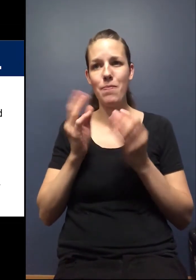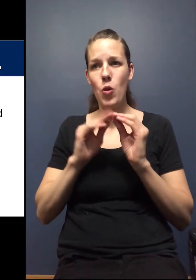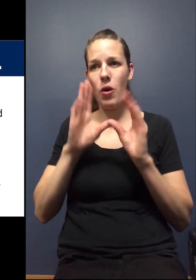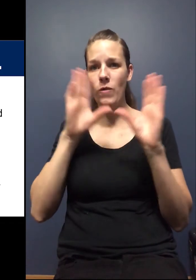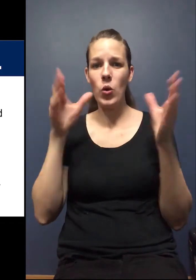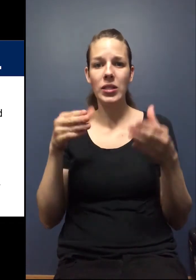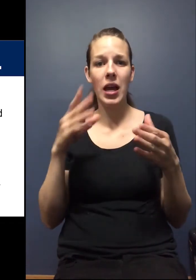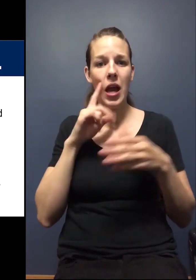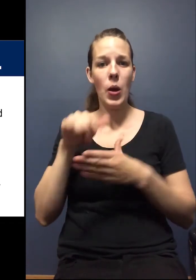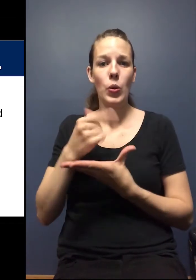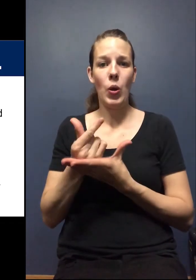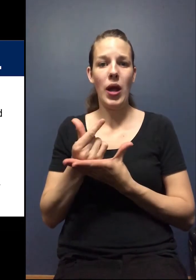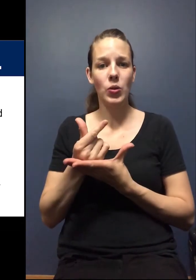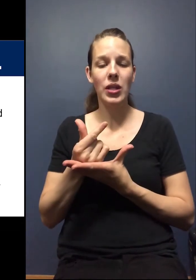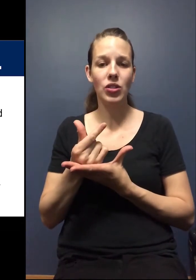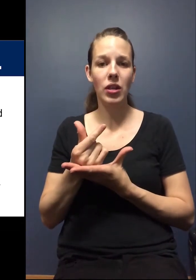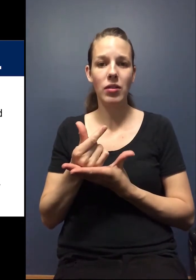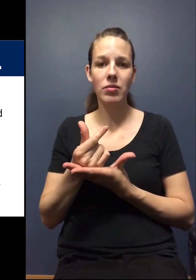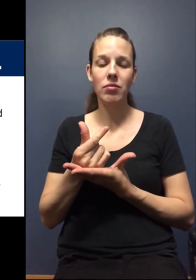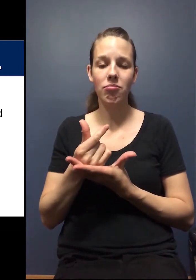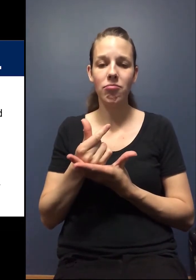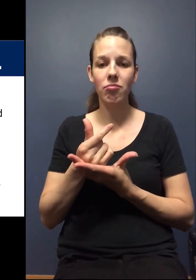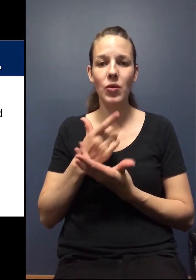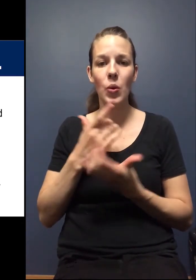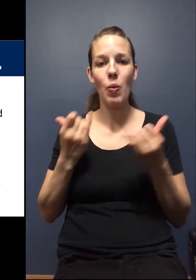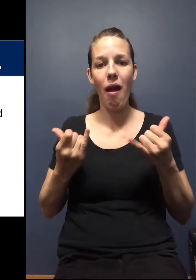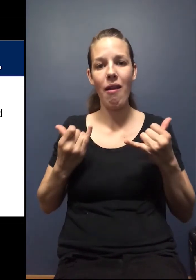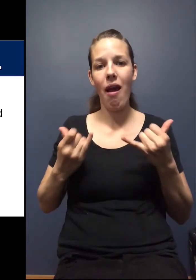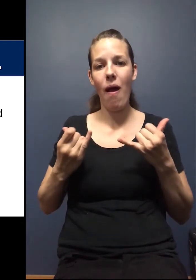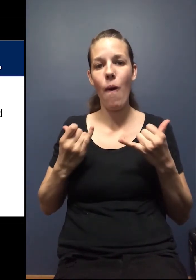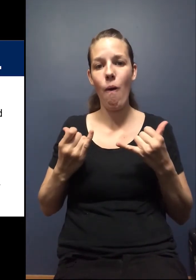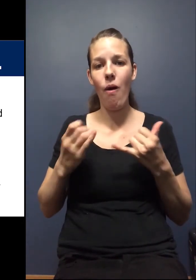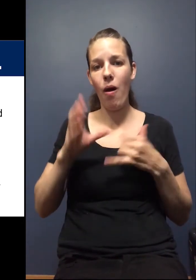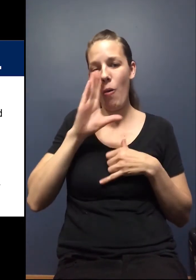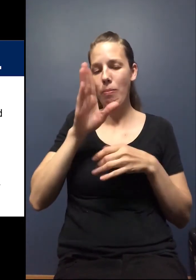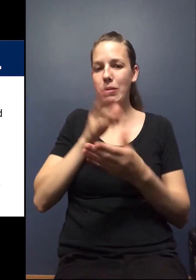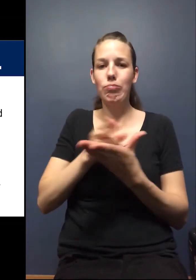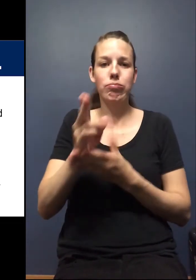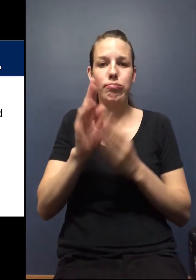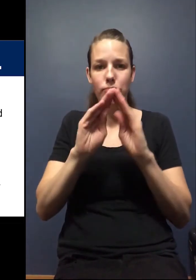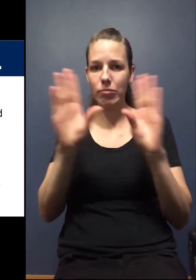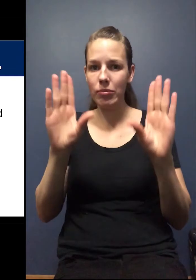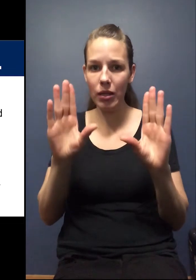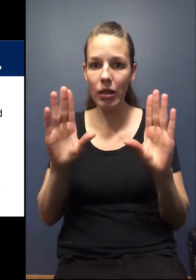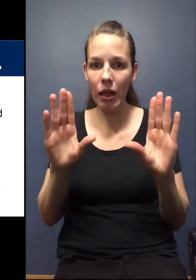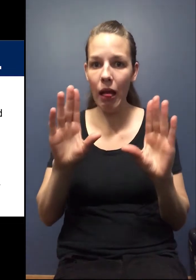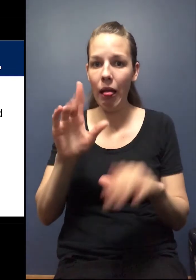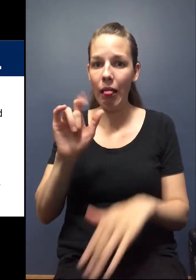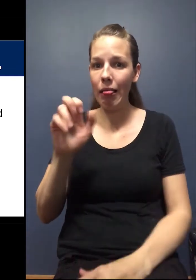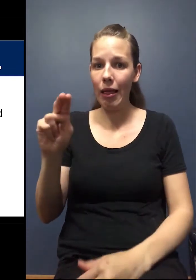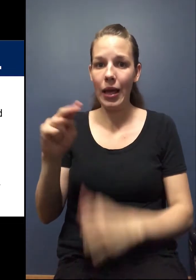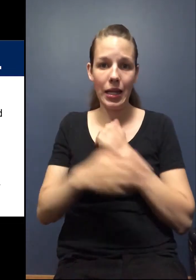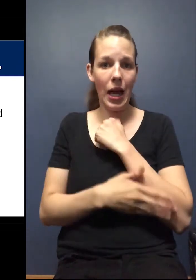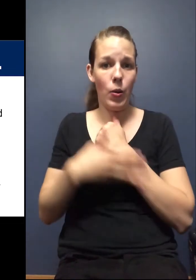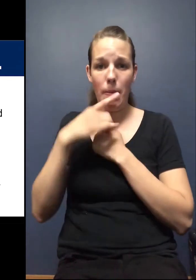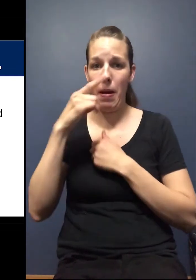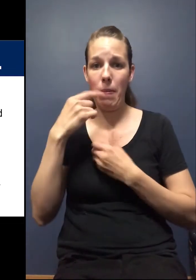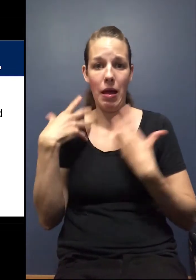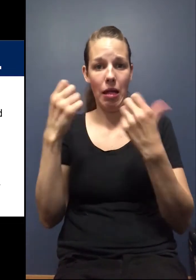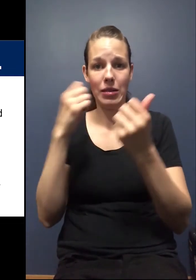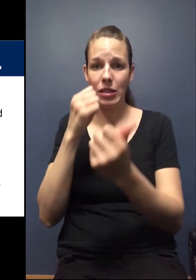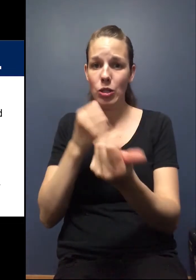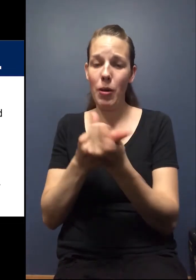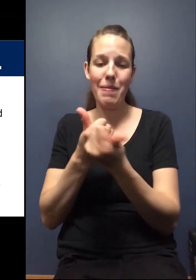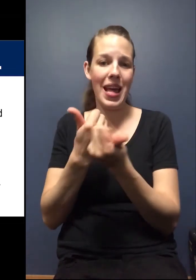so focusing on graduations. Um, currently right now, I will be very honest, Lynn County Public Health does not support having